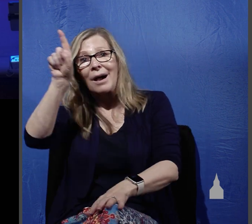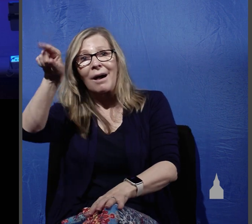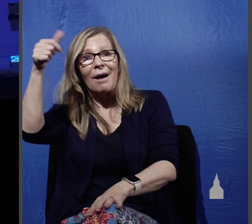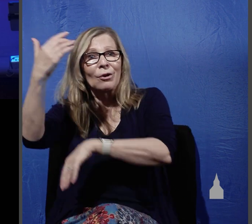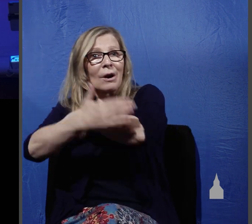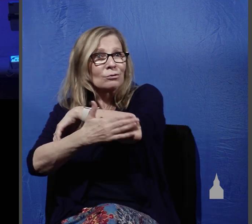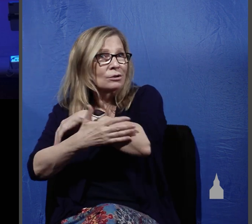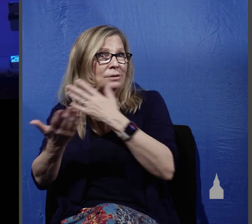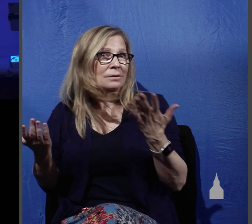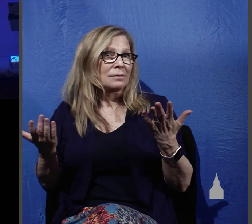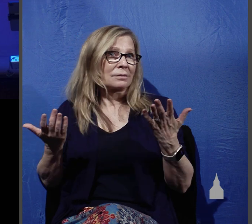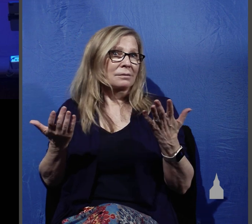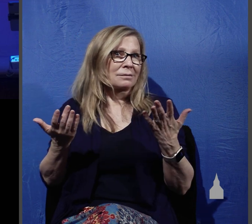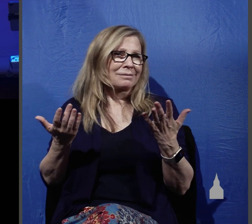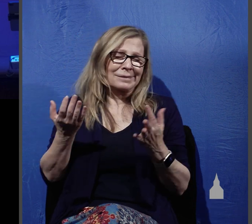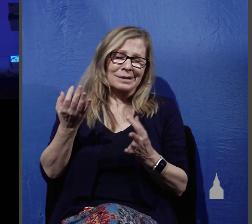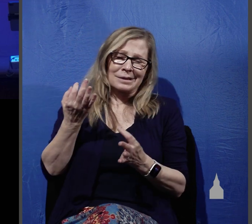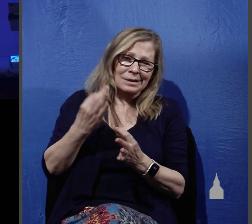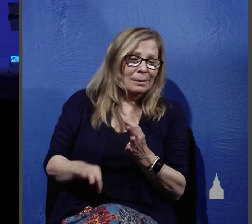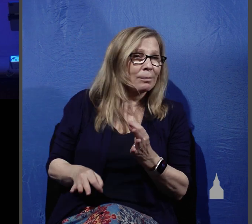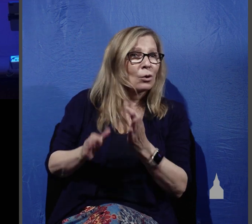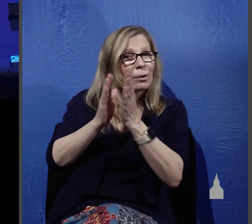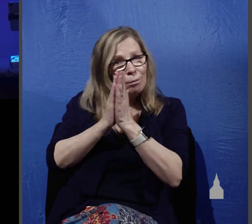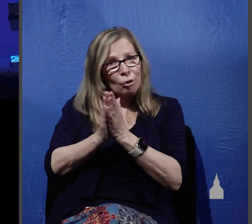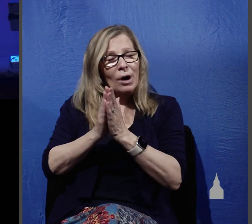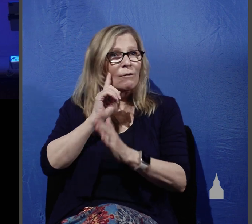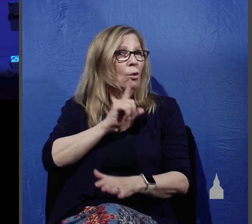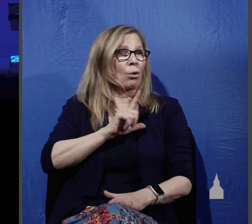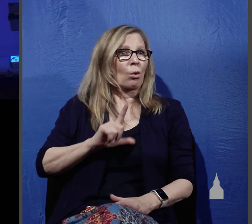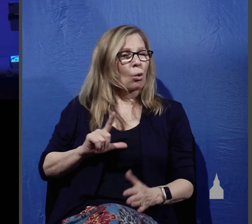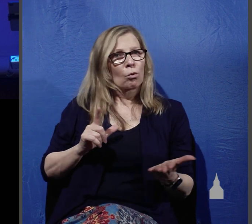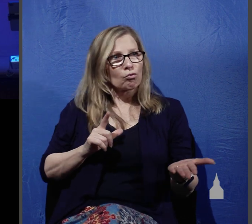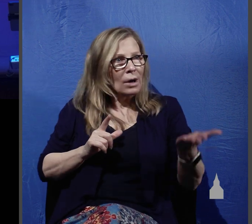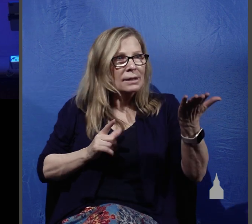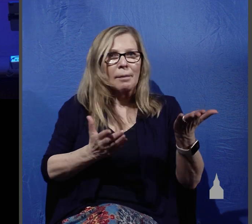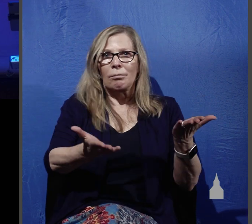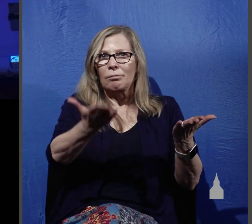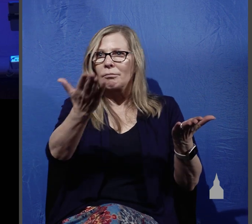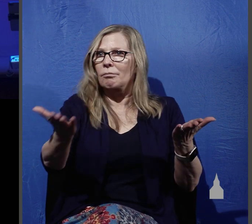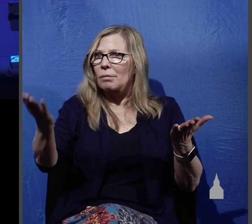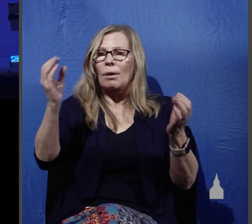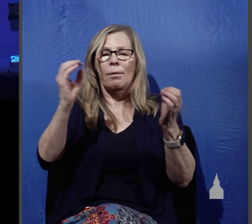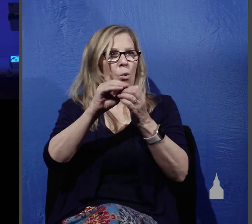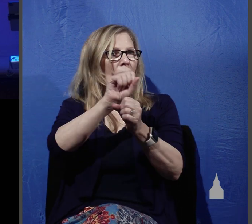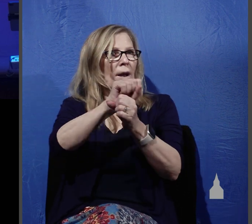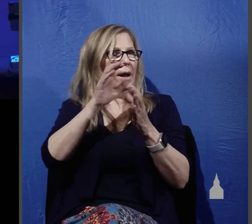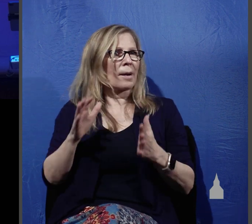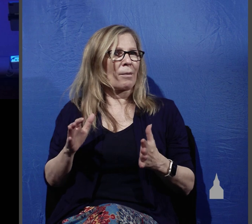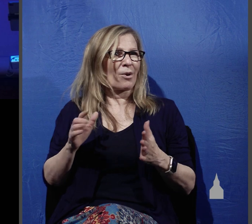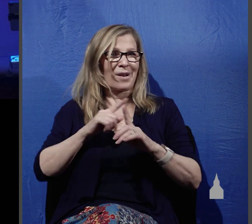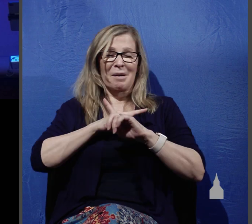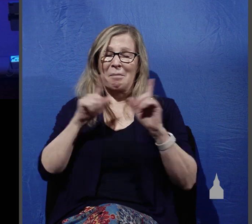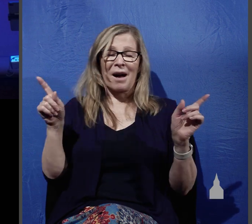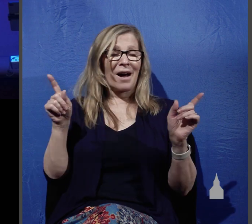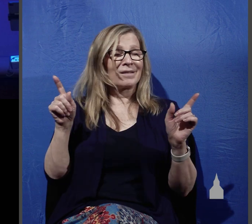it's really a simple thing to do to pray for the Lord to raise up laborers but so few Christians do this